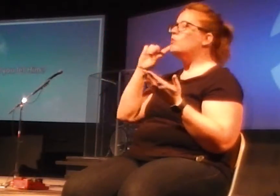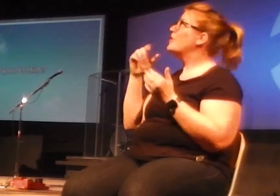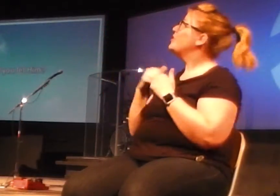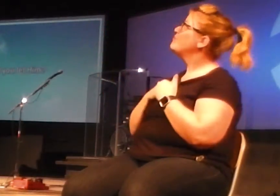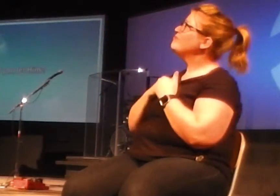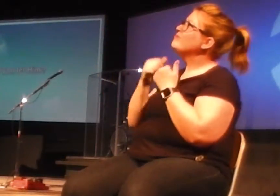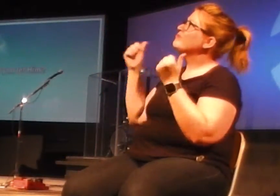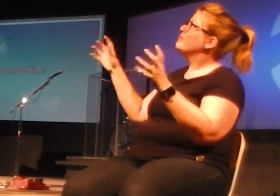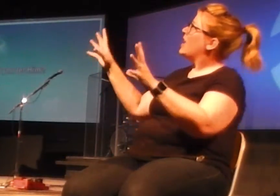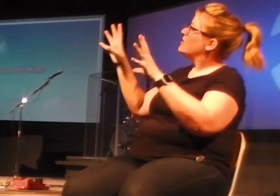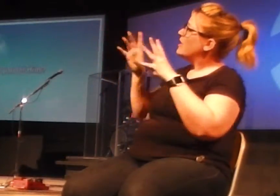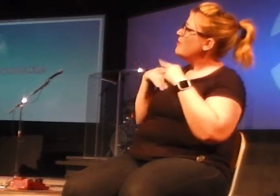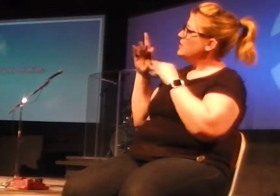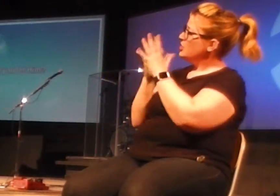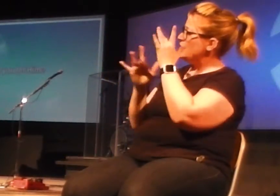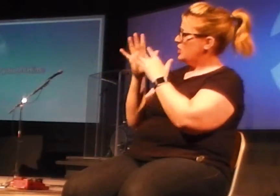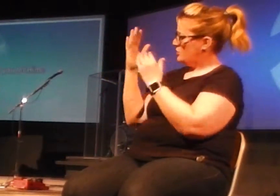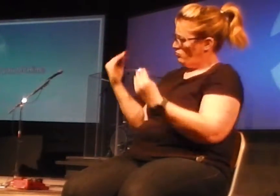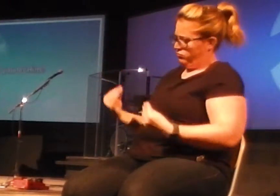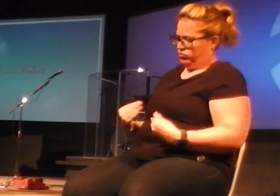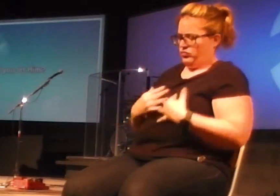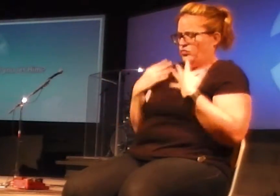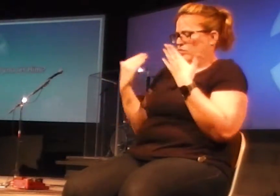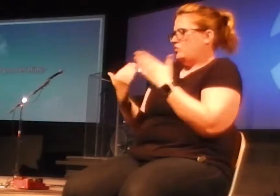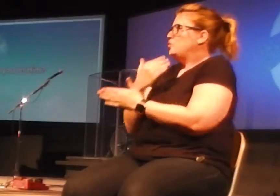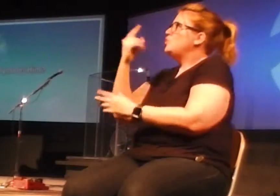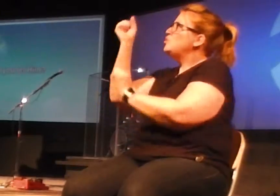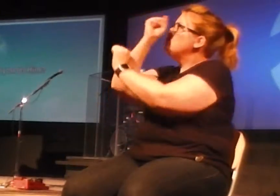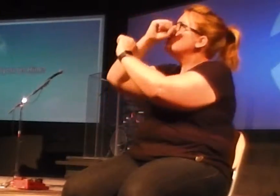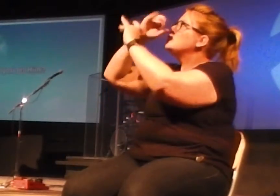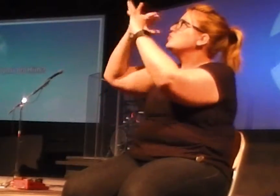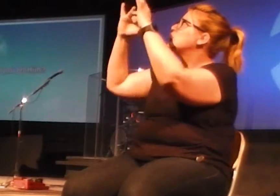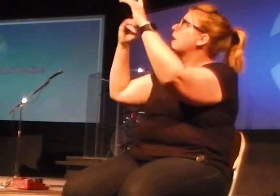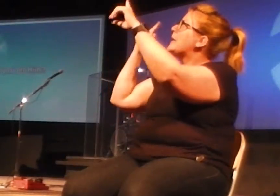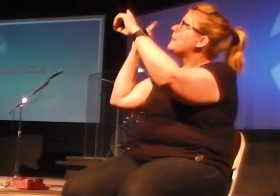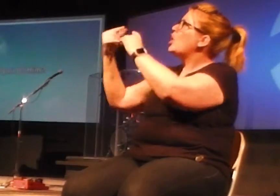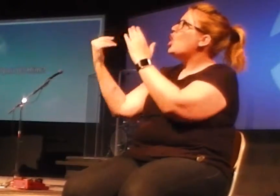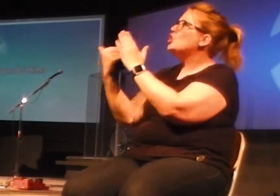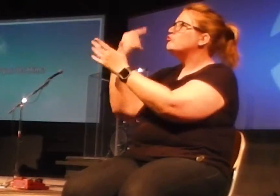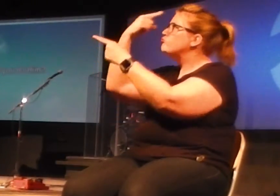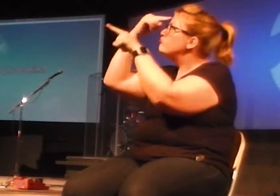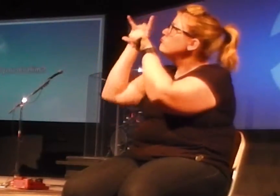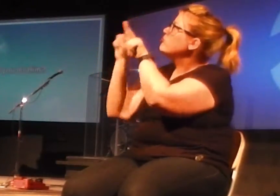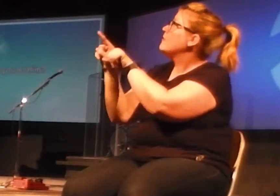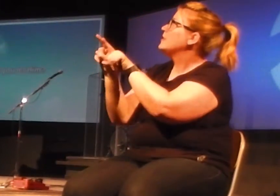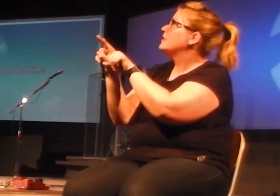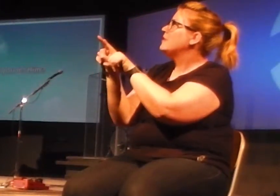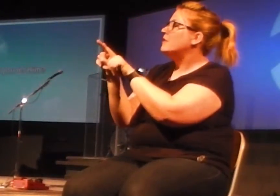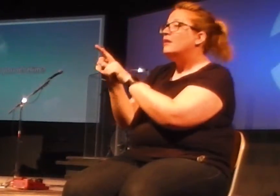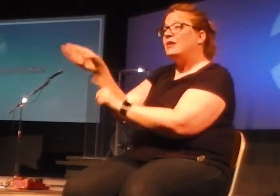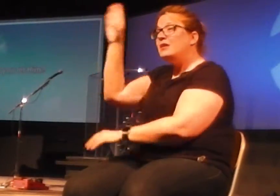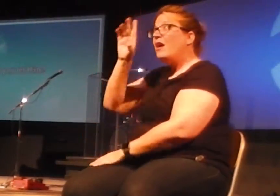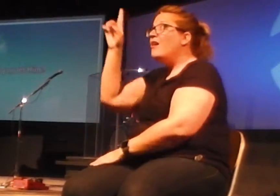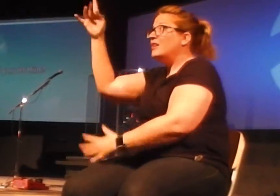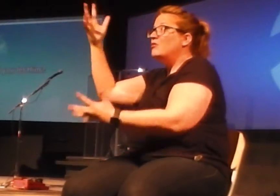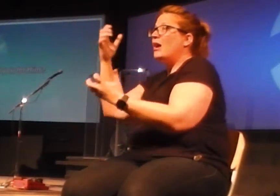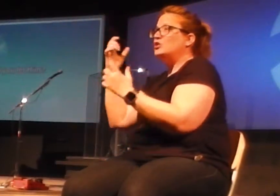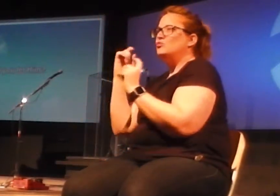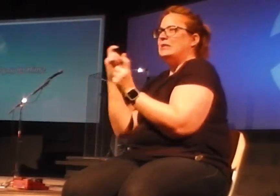the new dream? There's a new dream, my friends. There's a new covenant. There's something new that God wants to bring into your life. And we have